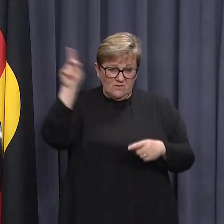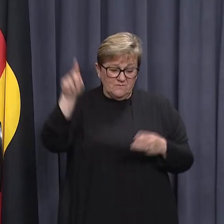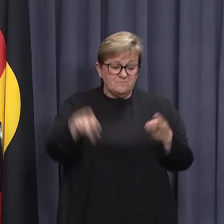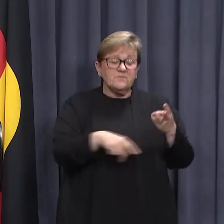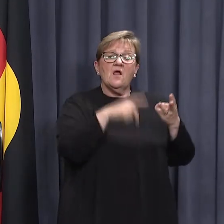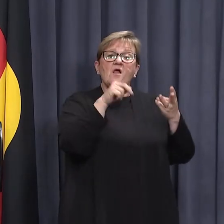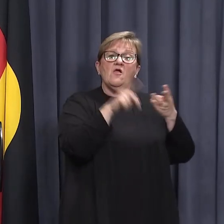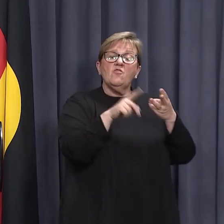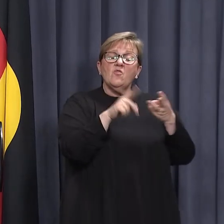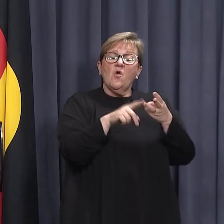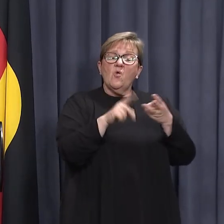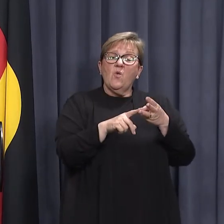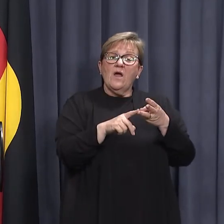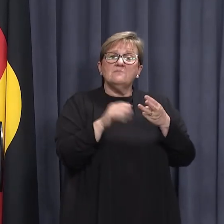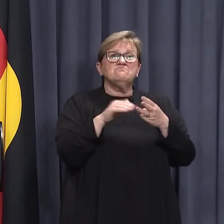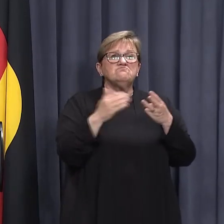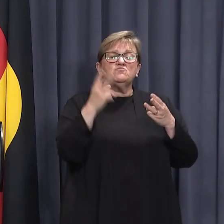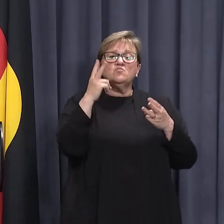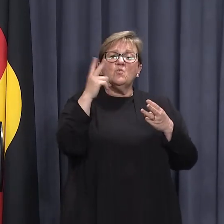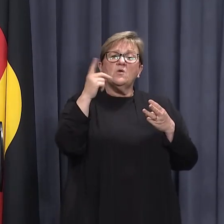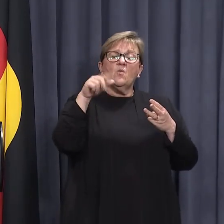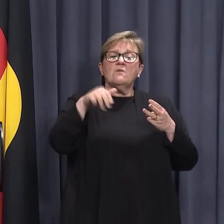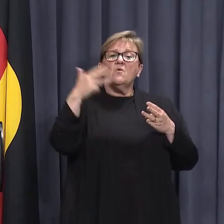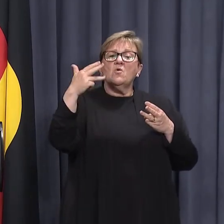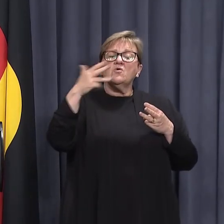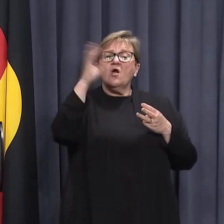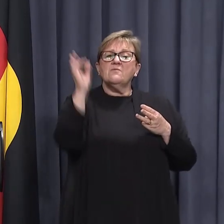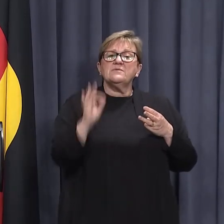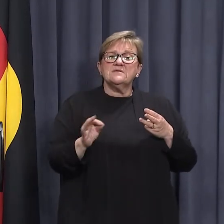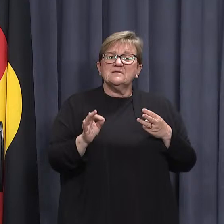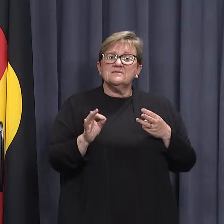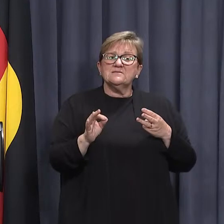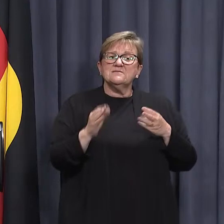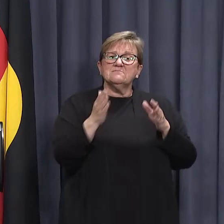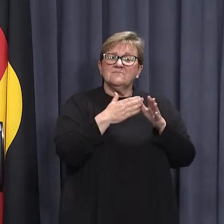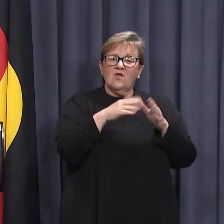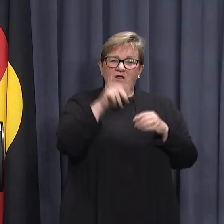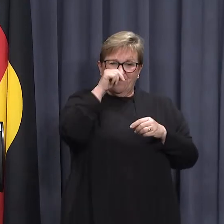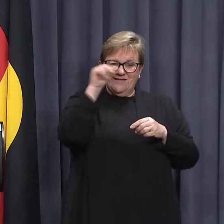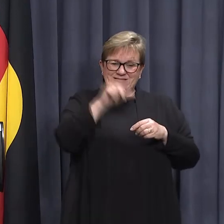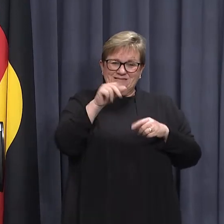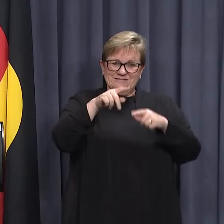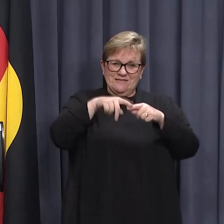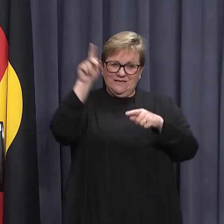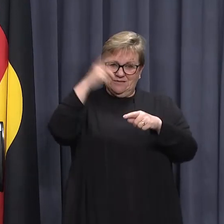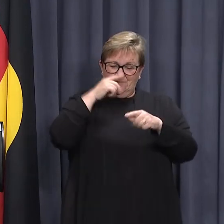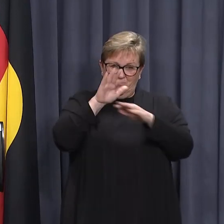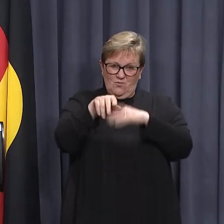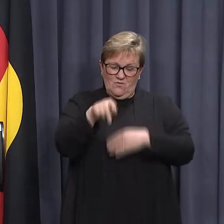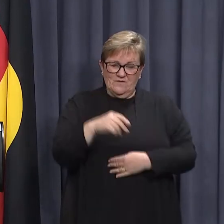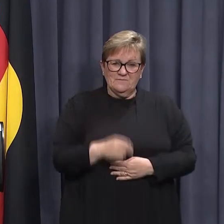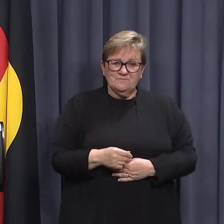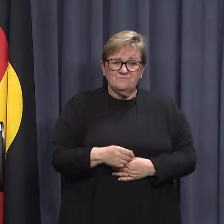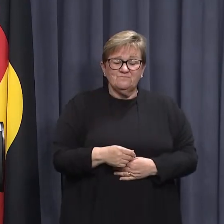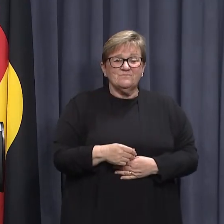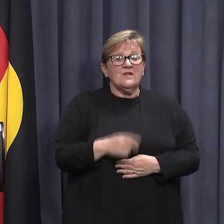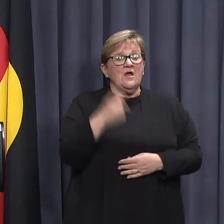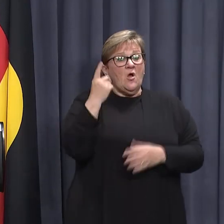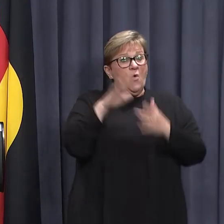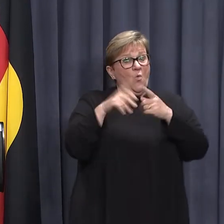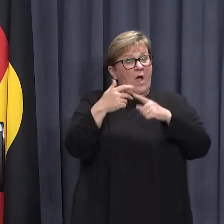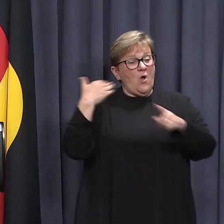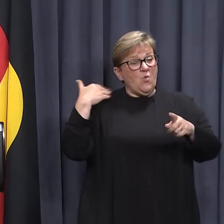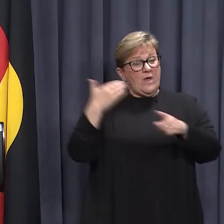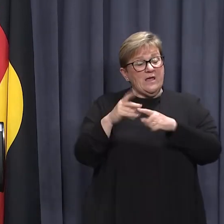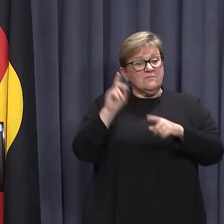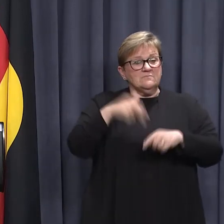Our third doses are now at 21.9% based on the 16 plus rate. It's been a week since we started